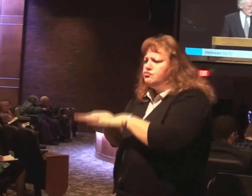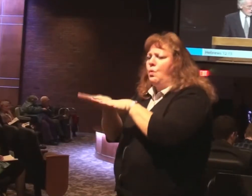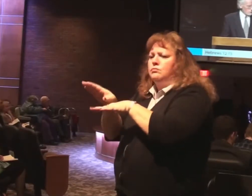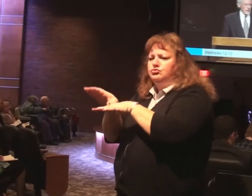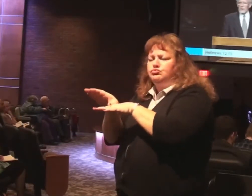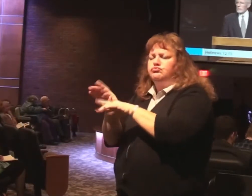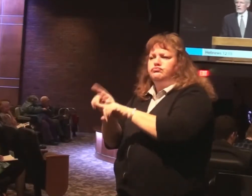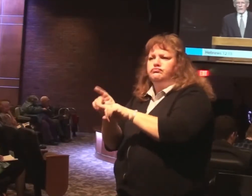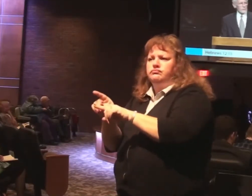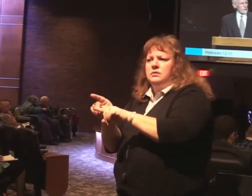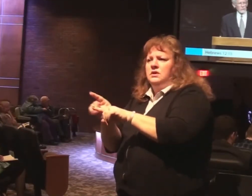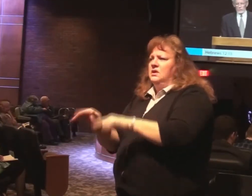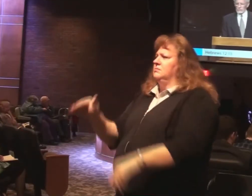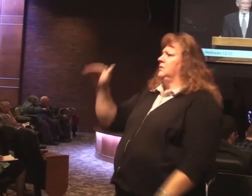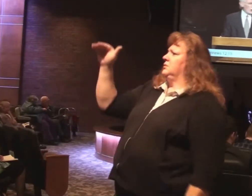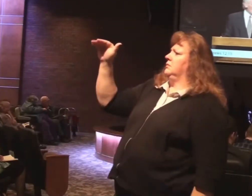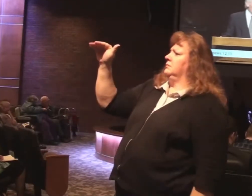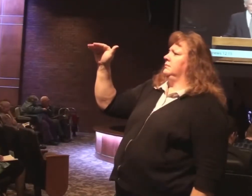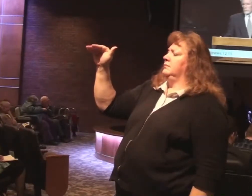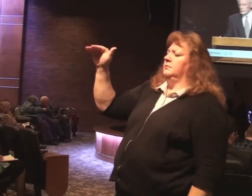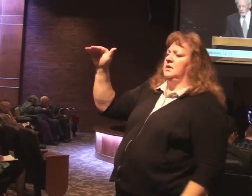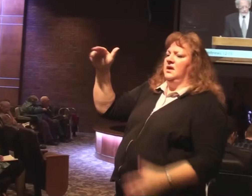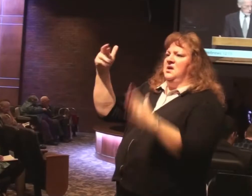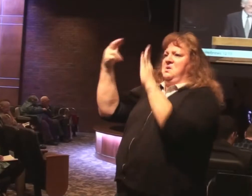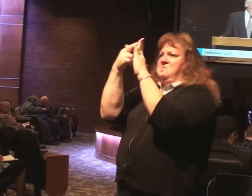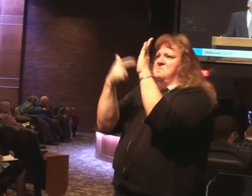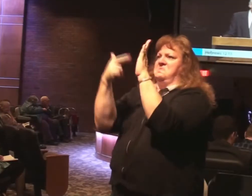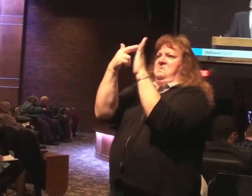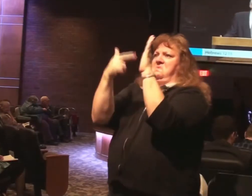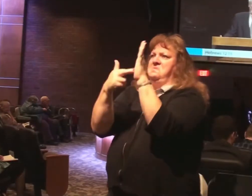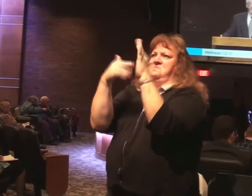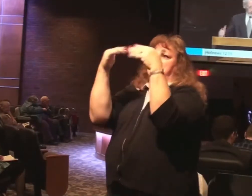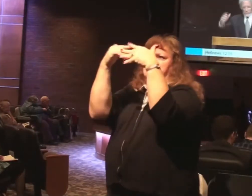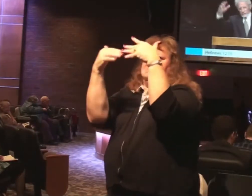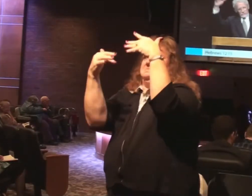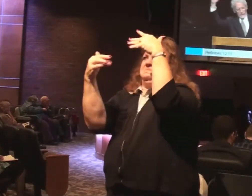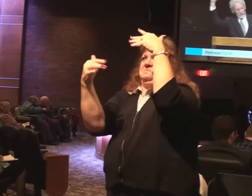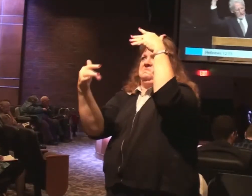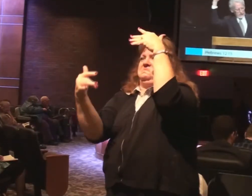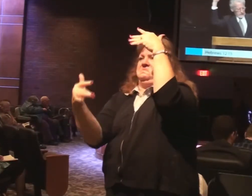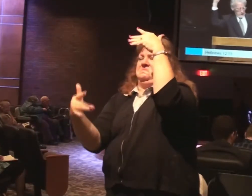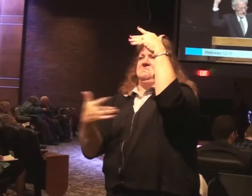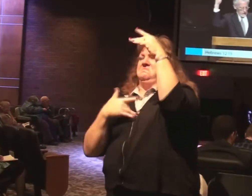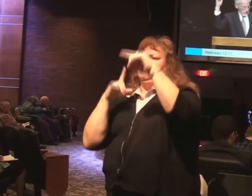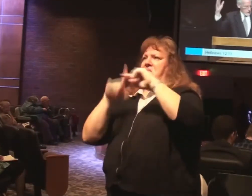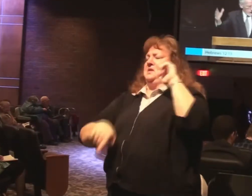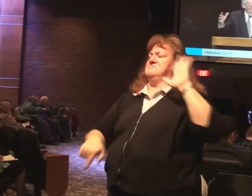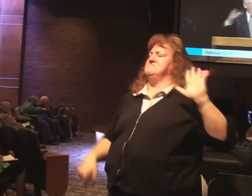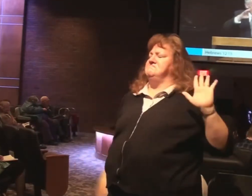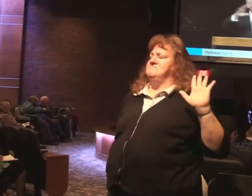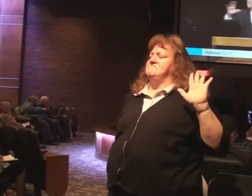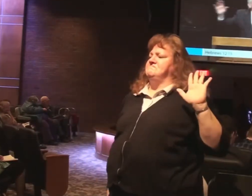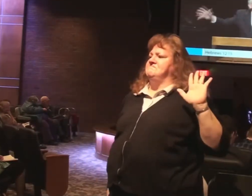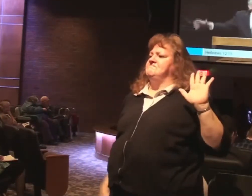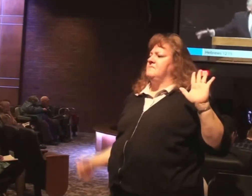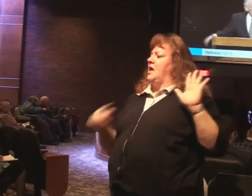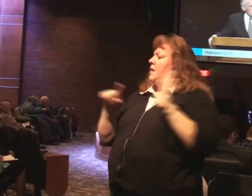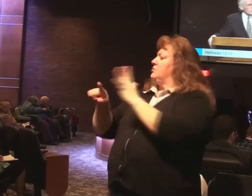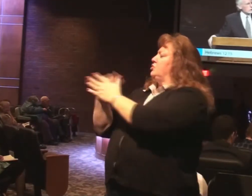They get to be adults. All these rules. All these regulations. All of this. I can't take it. I'm going to start a new church